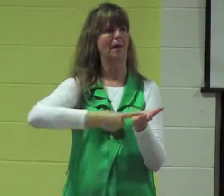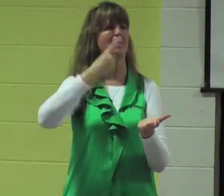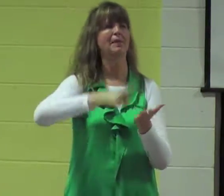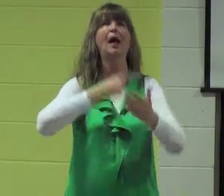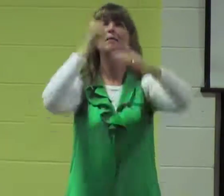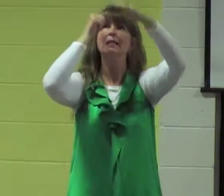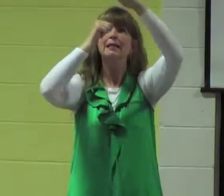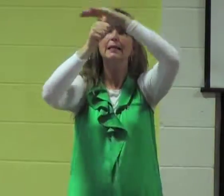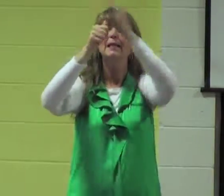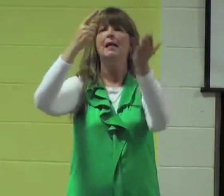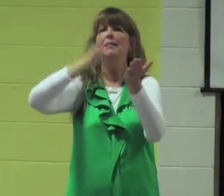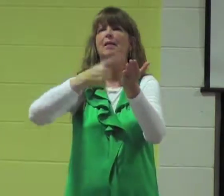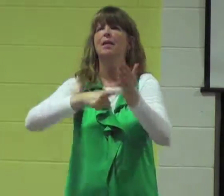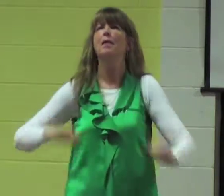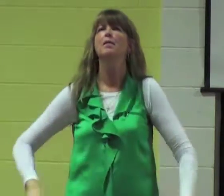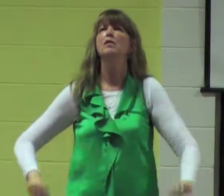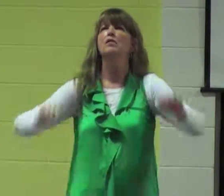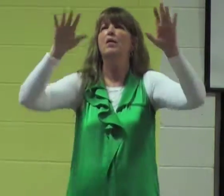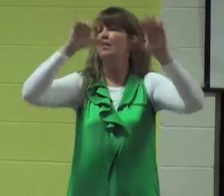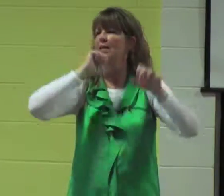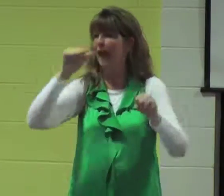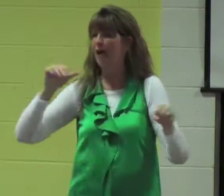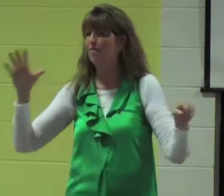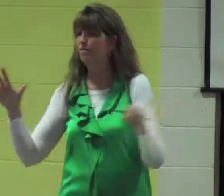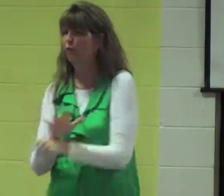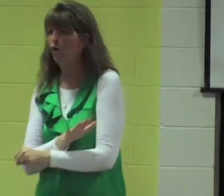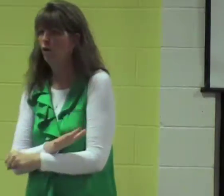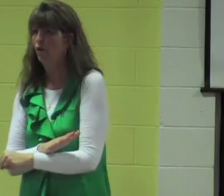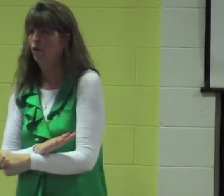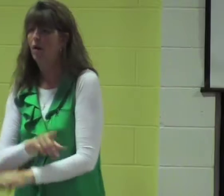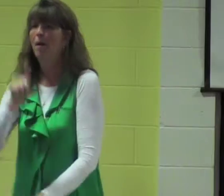completely to God. his leaving.